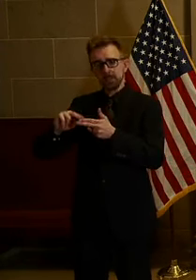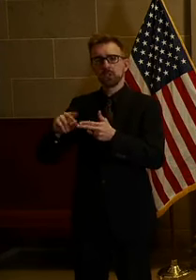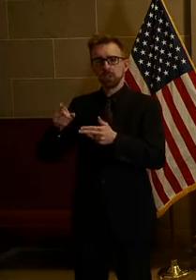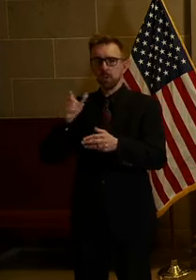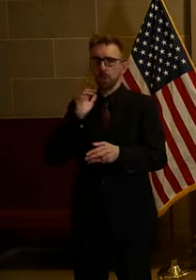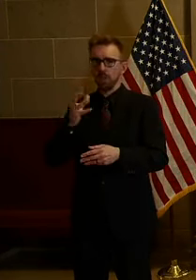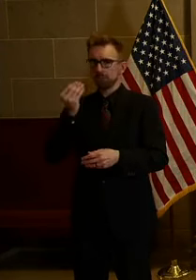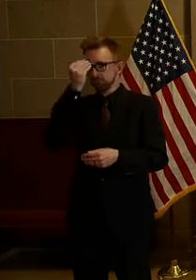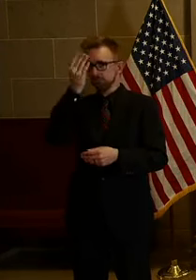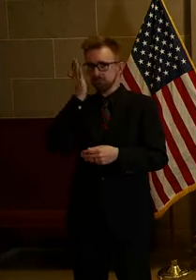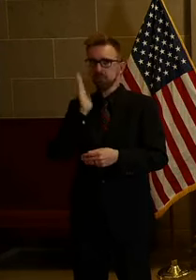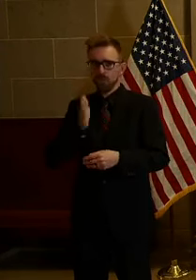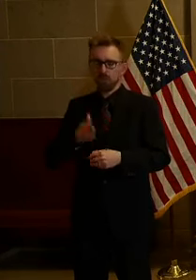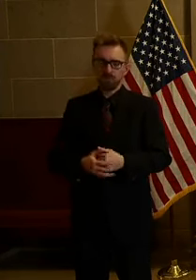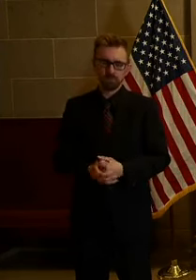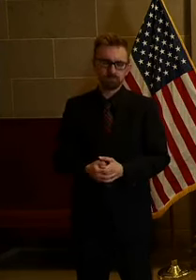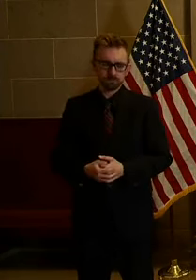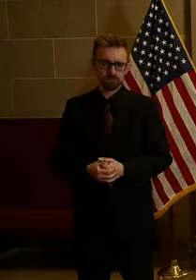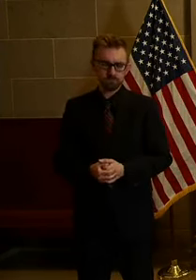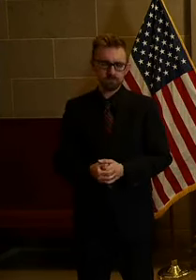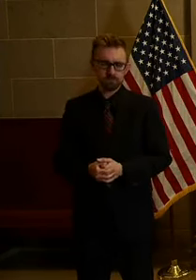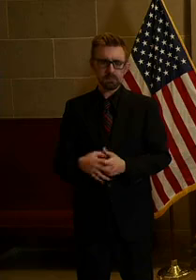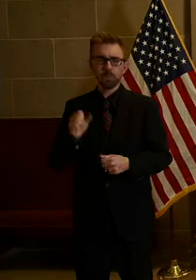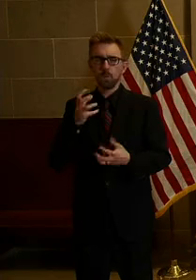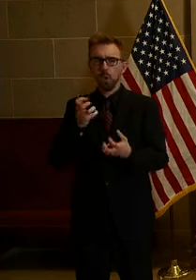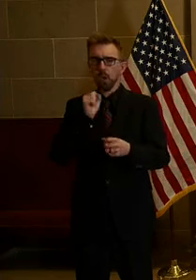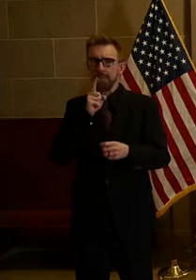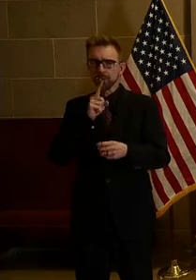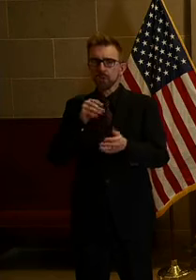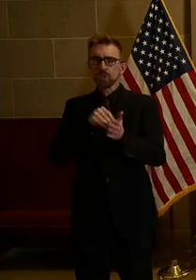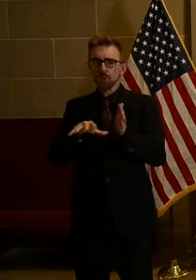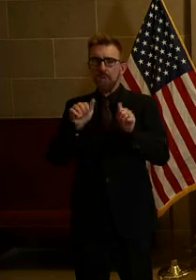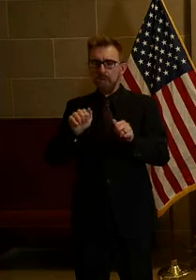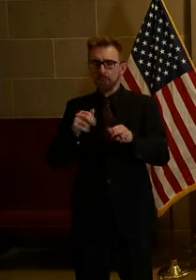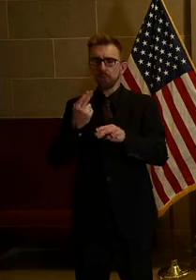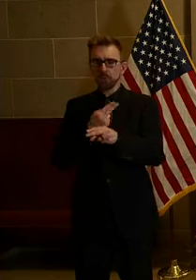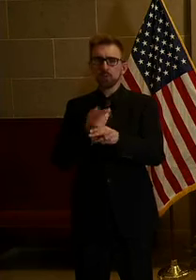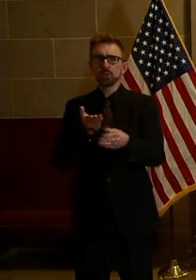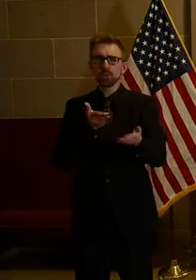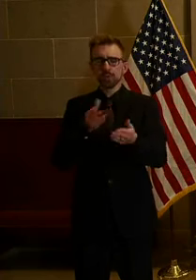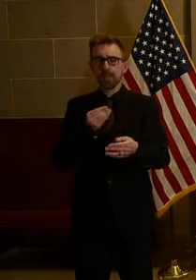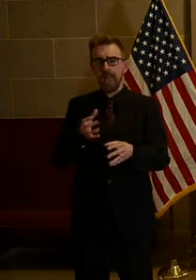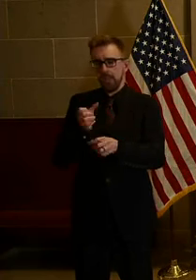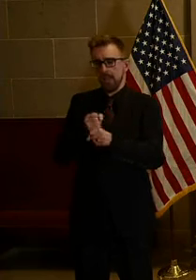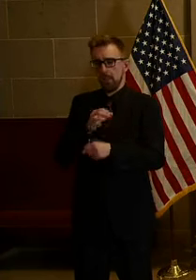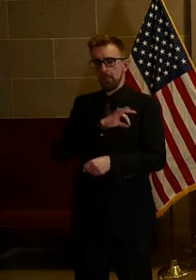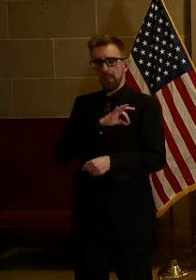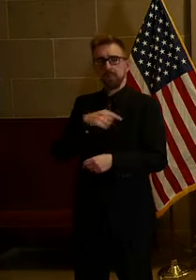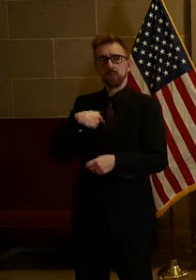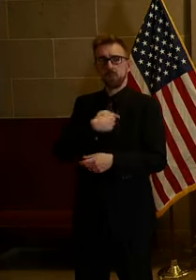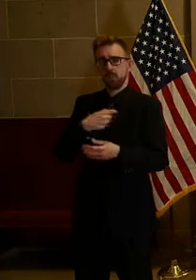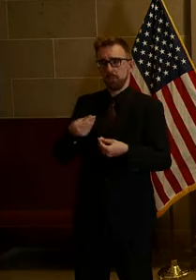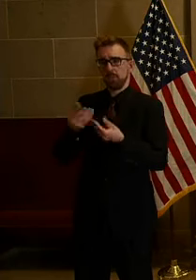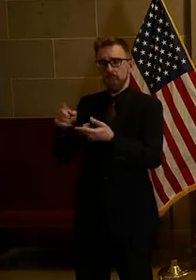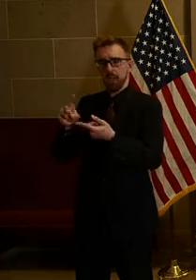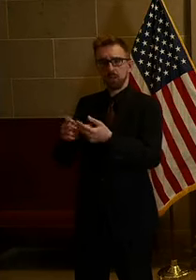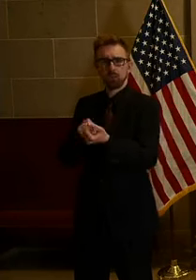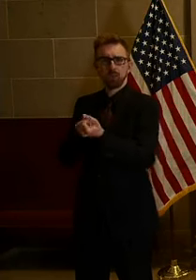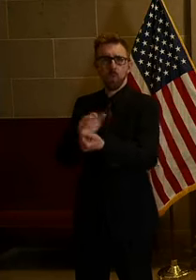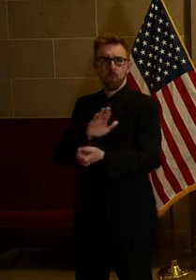also working on making changes to make sure that students are able to continue to use the services and receive the benefits that we provide to support their education.